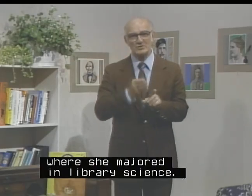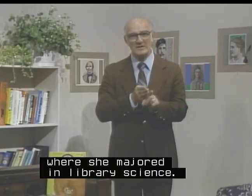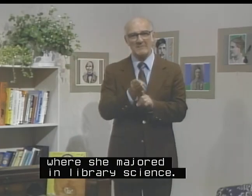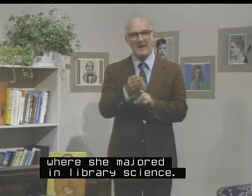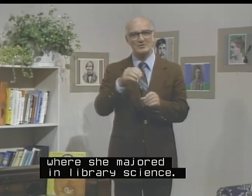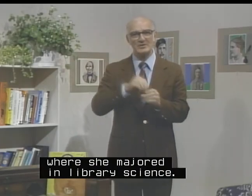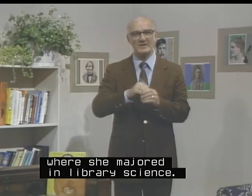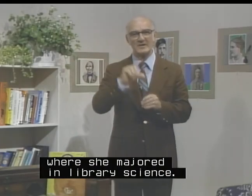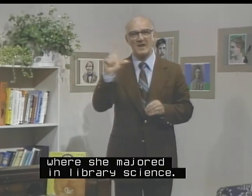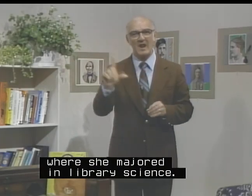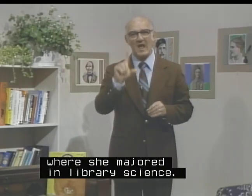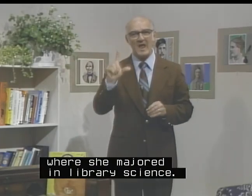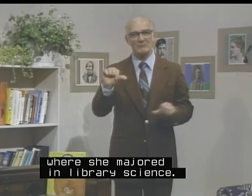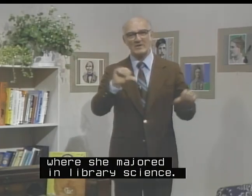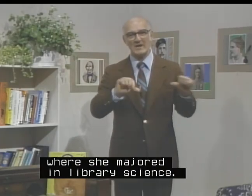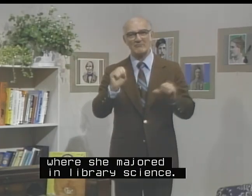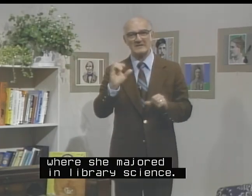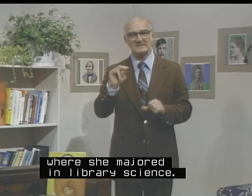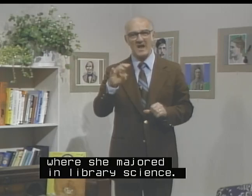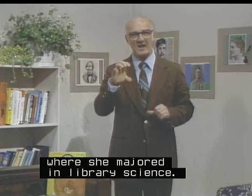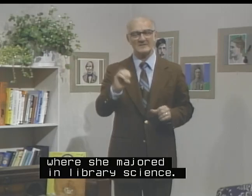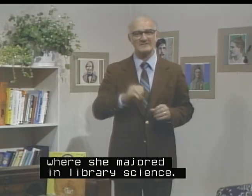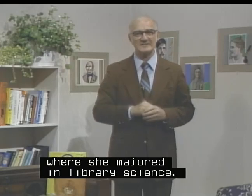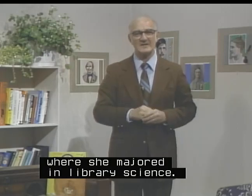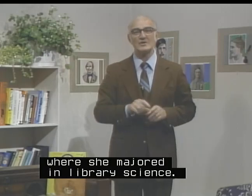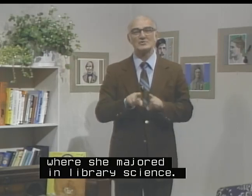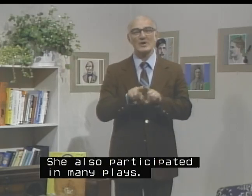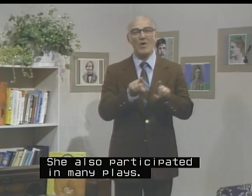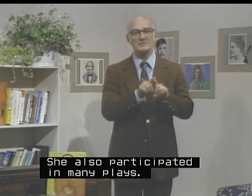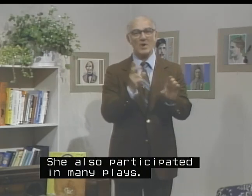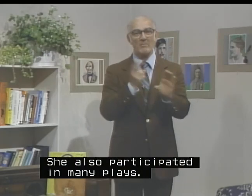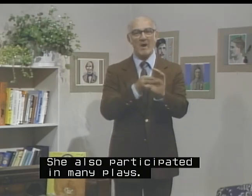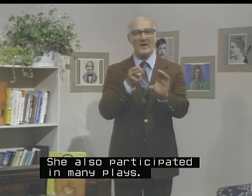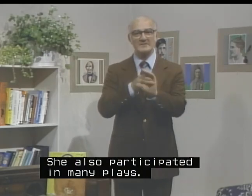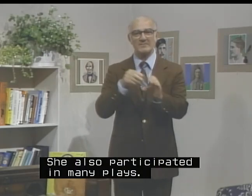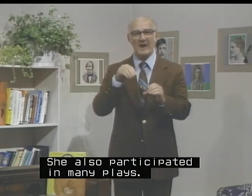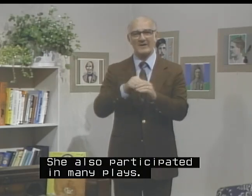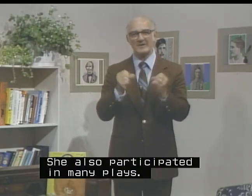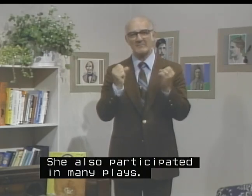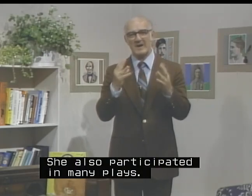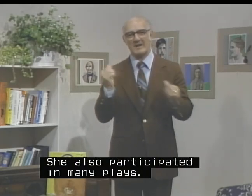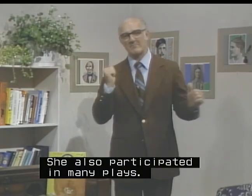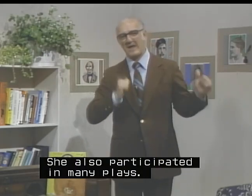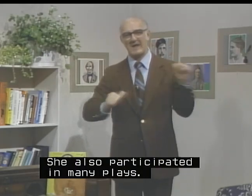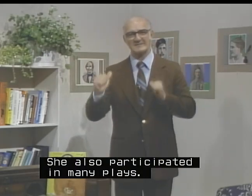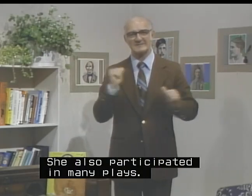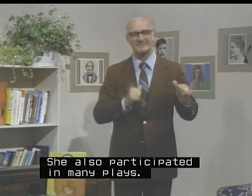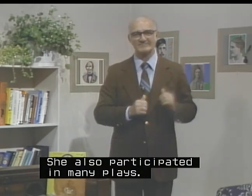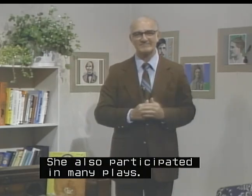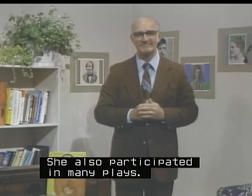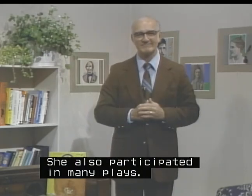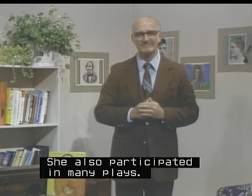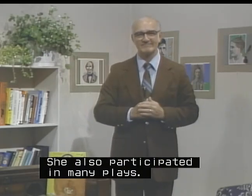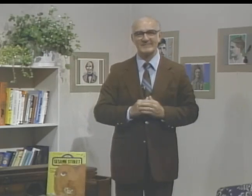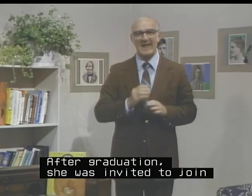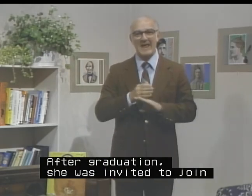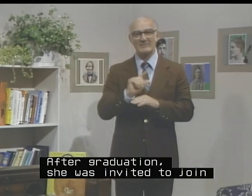she majored in library science. She also participated in many plays. After